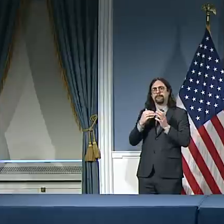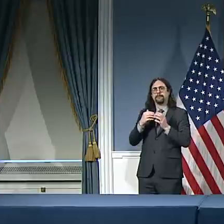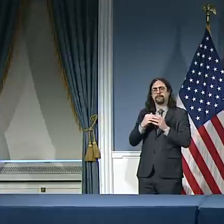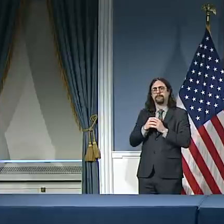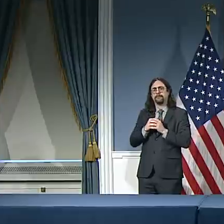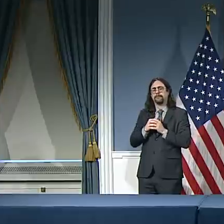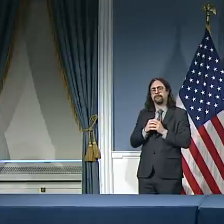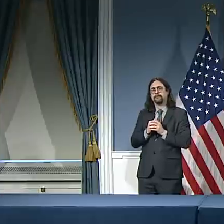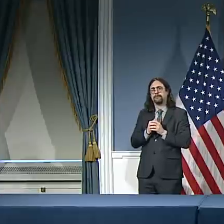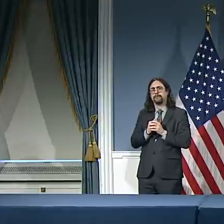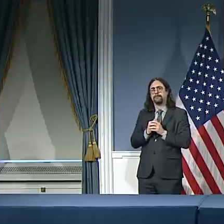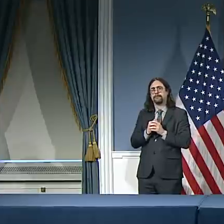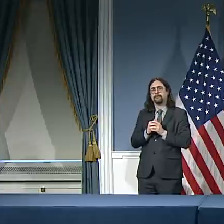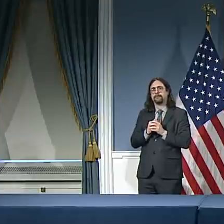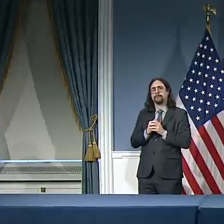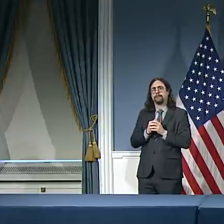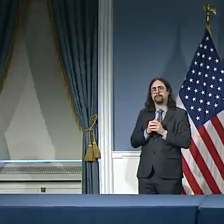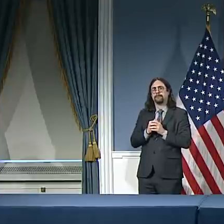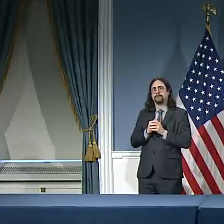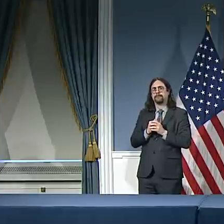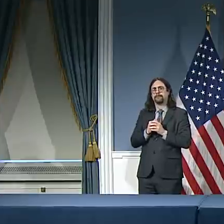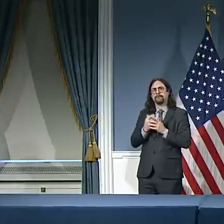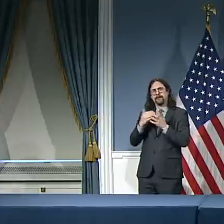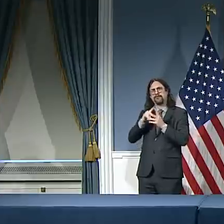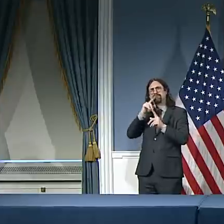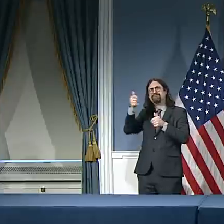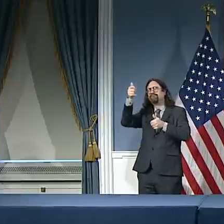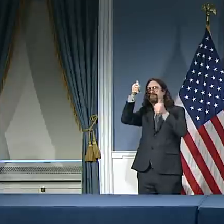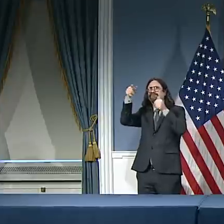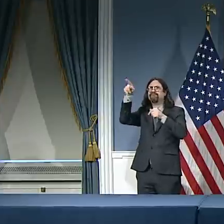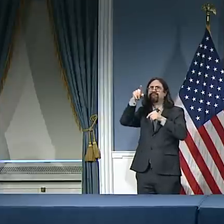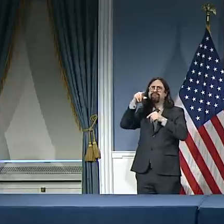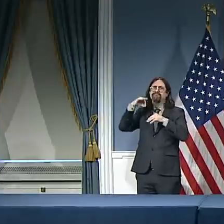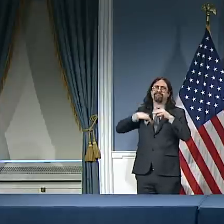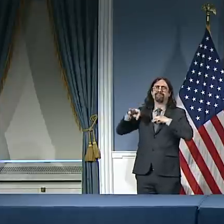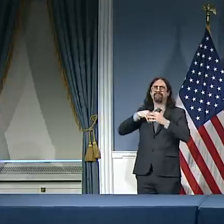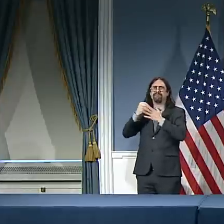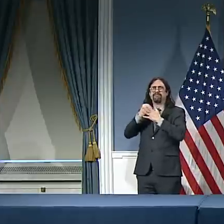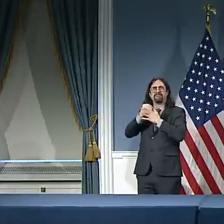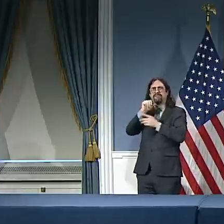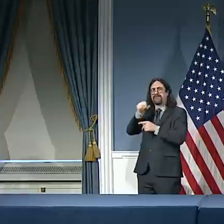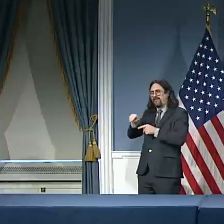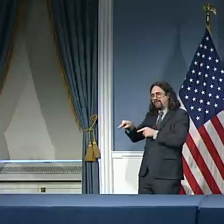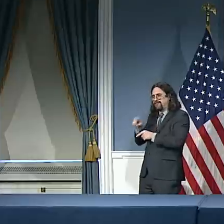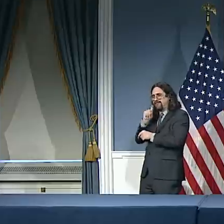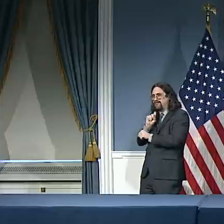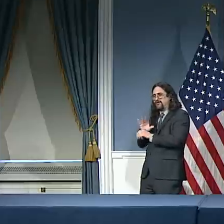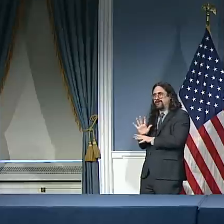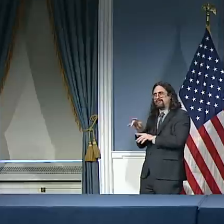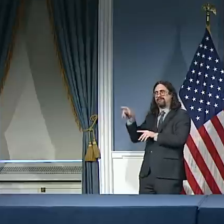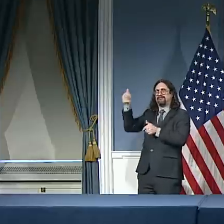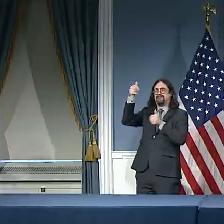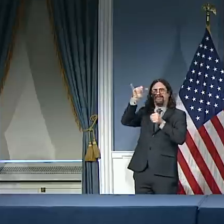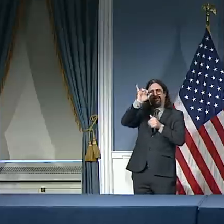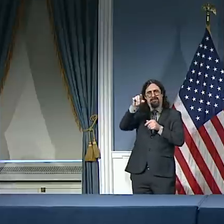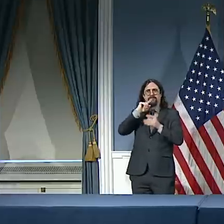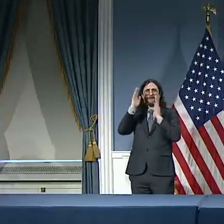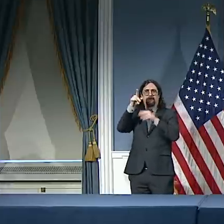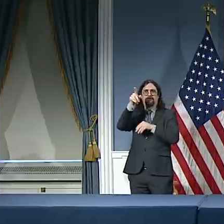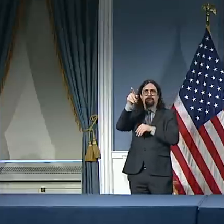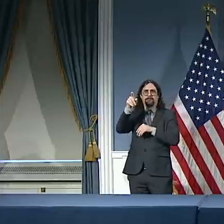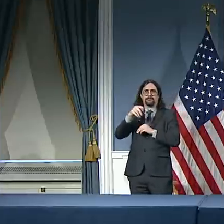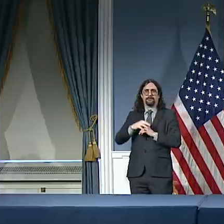victimizing women and forcing them to take part in activities such as that. Our arrests for people